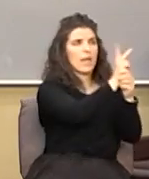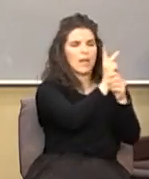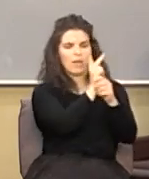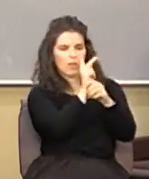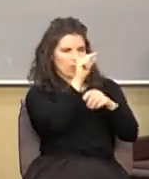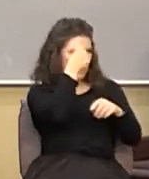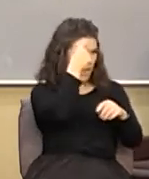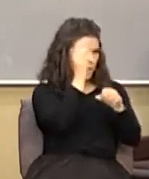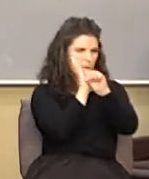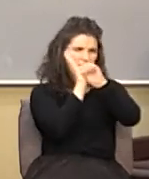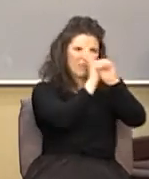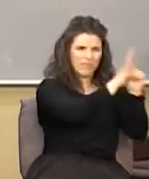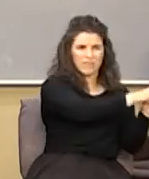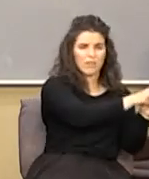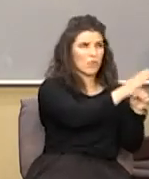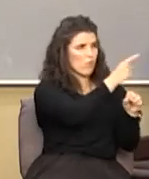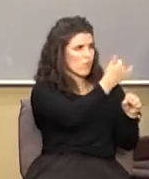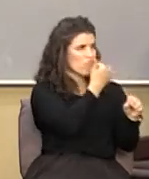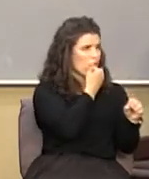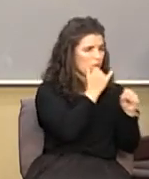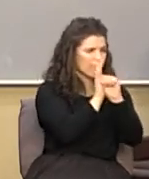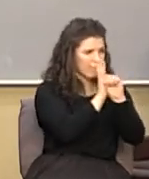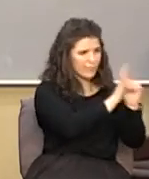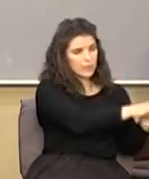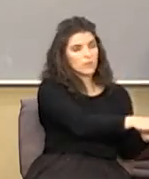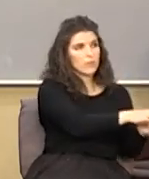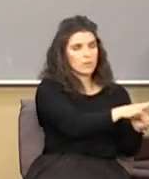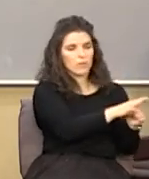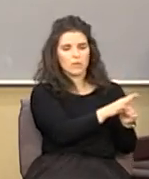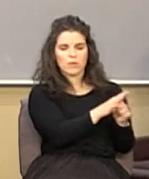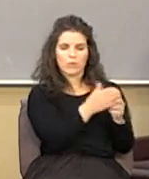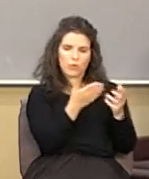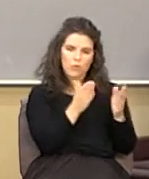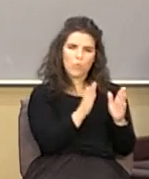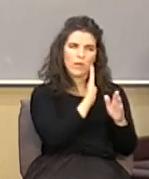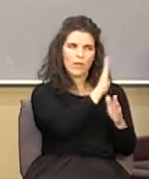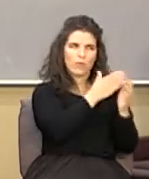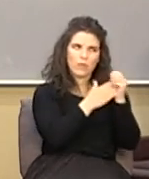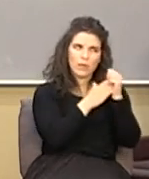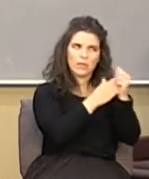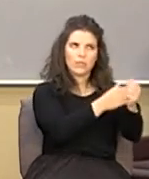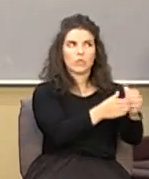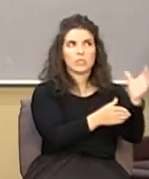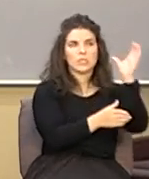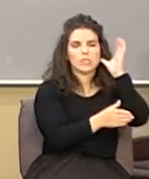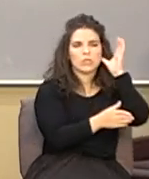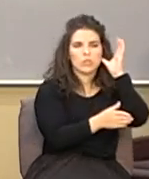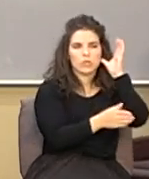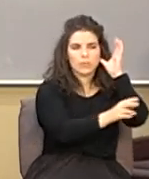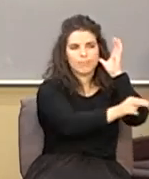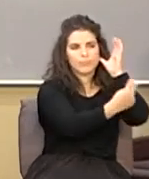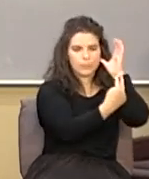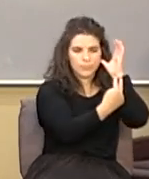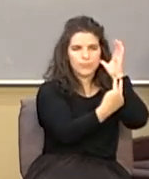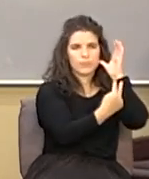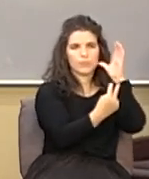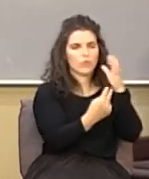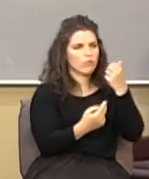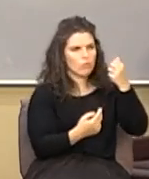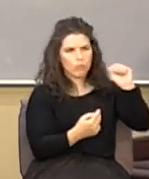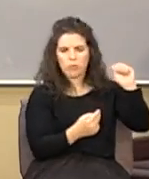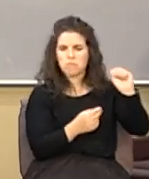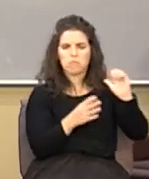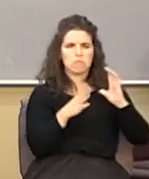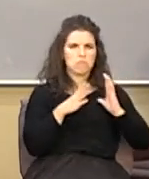wrong, to push back against pain, and to do it in a way that your leaders hear you. So, protesting